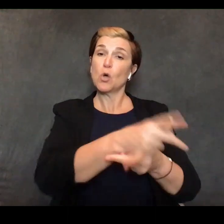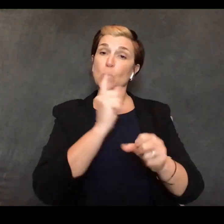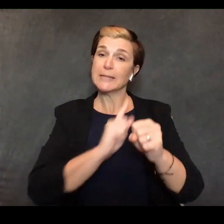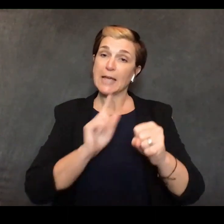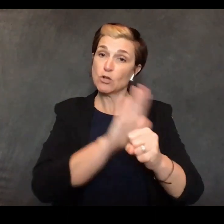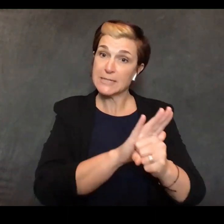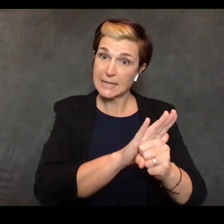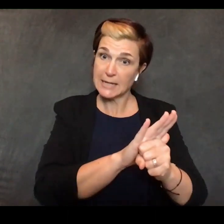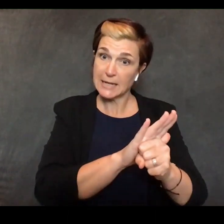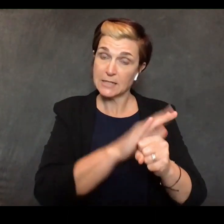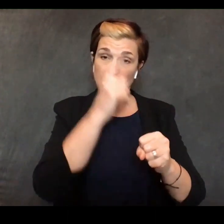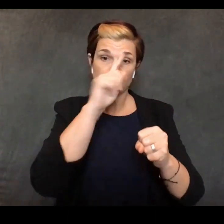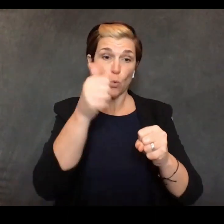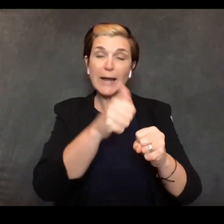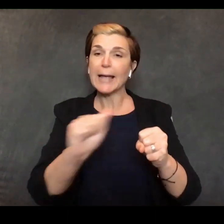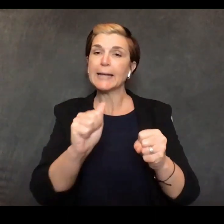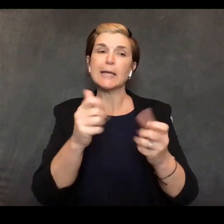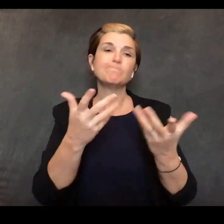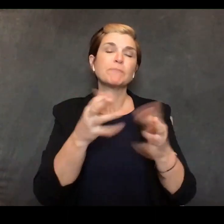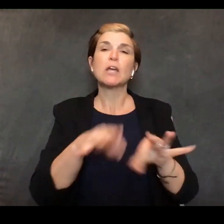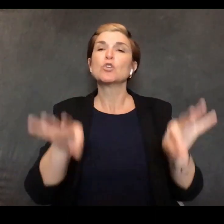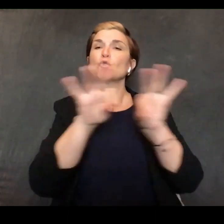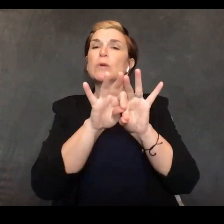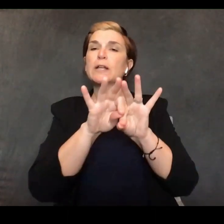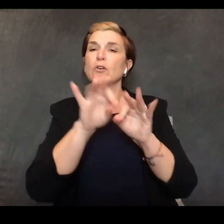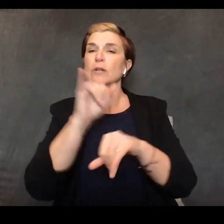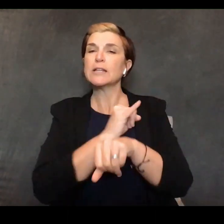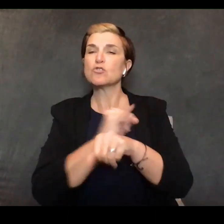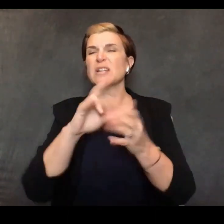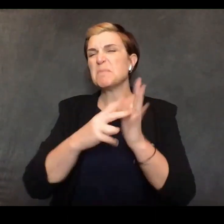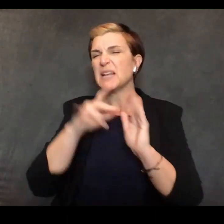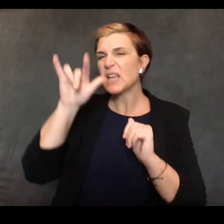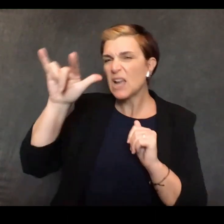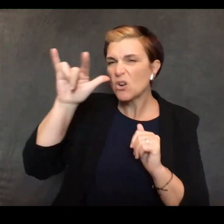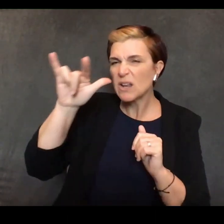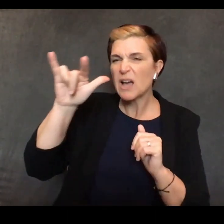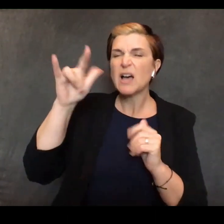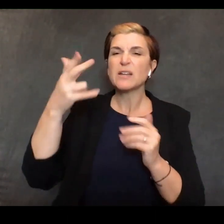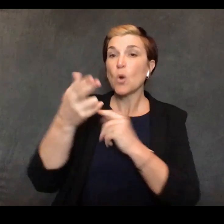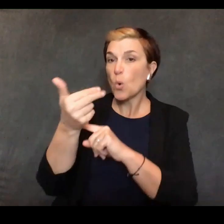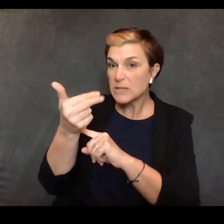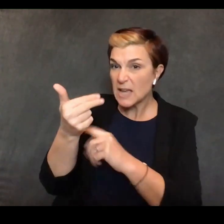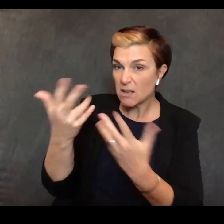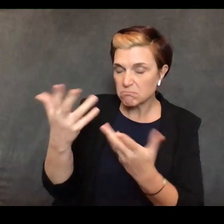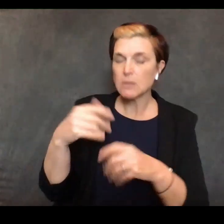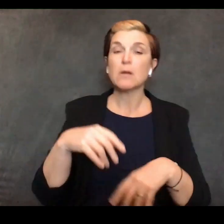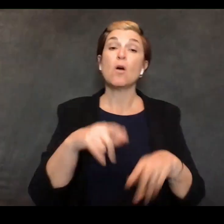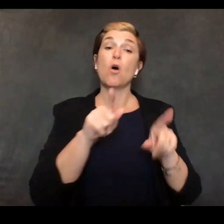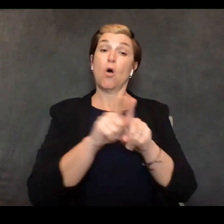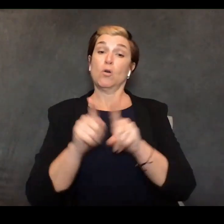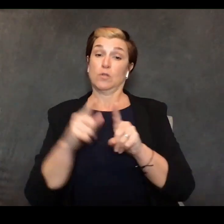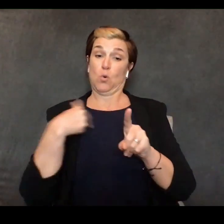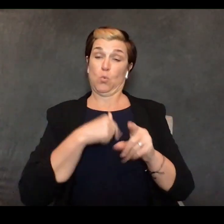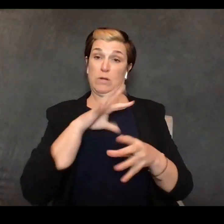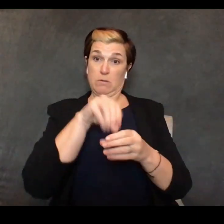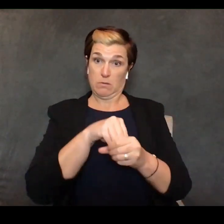industries such as airlines and hotels and we've also talked about a stimulus package to the american worker